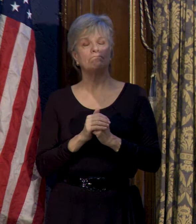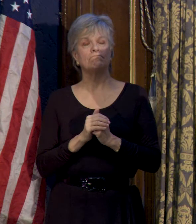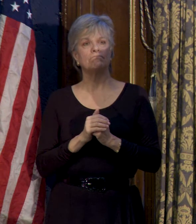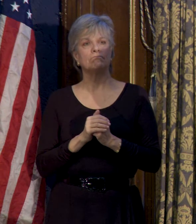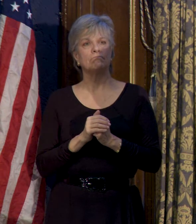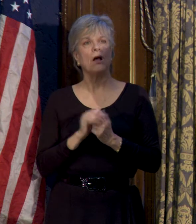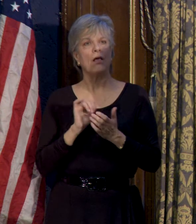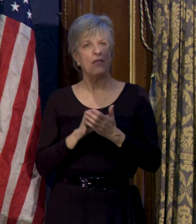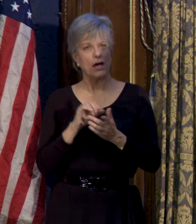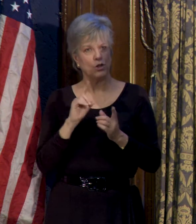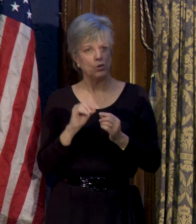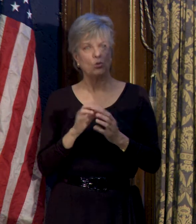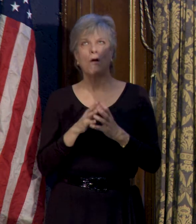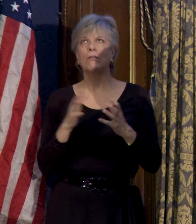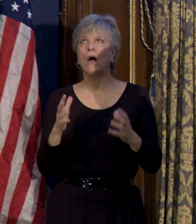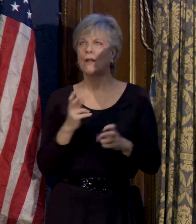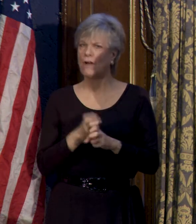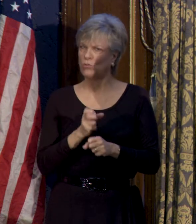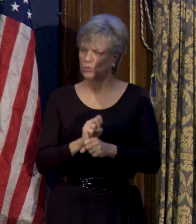that do yeoman service.